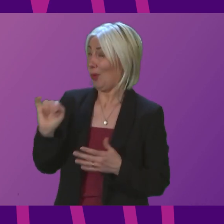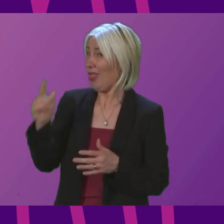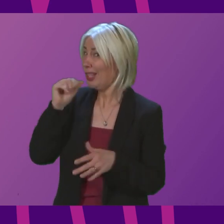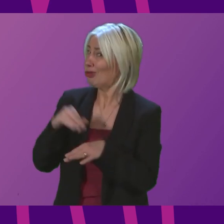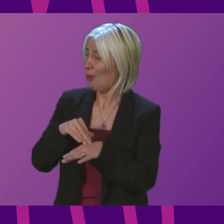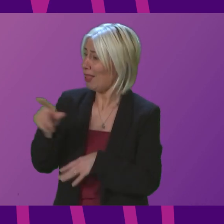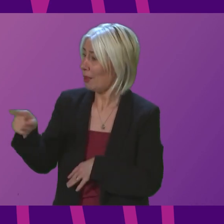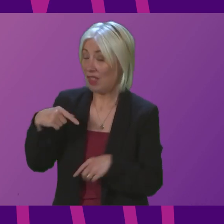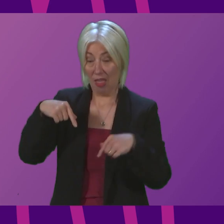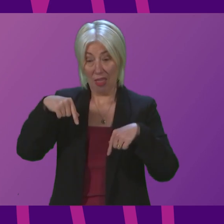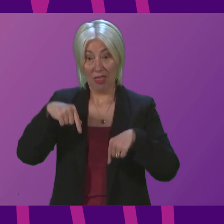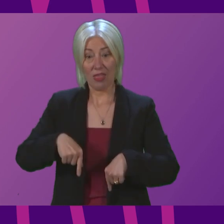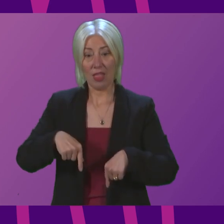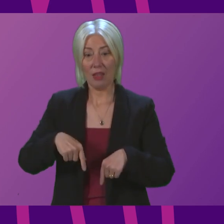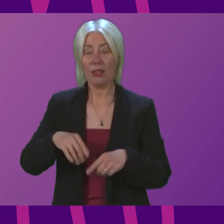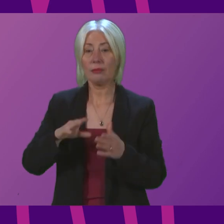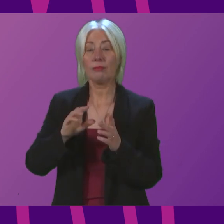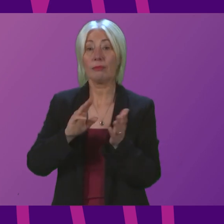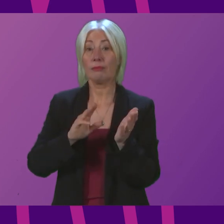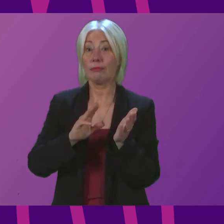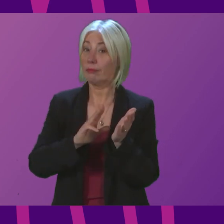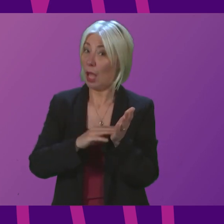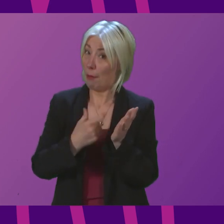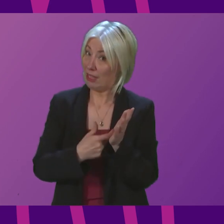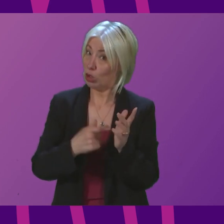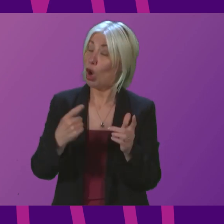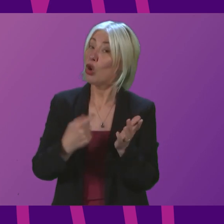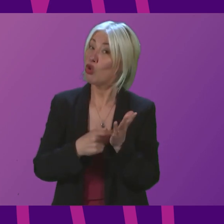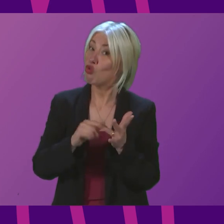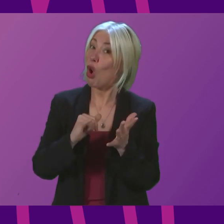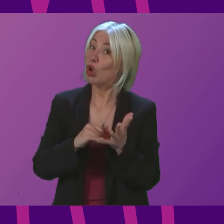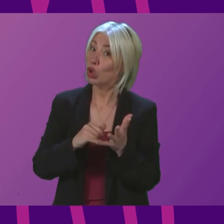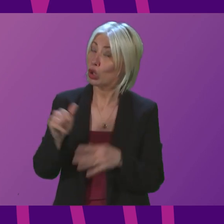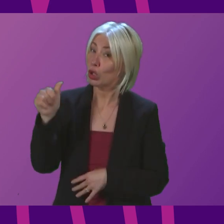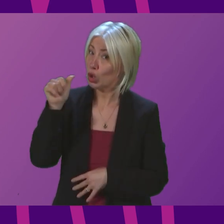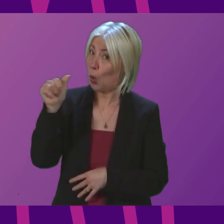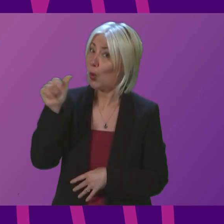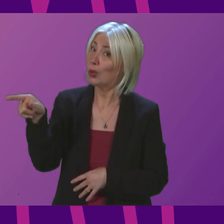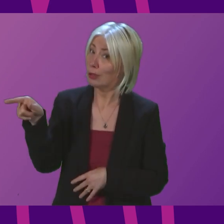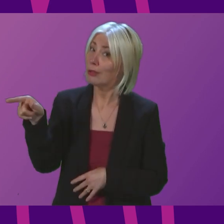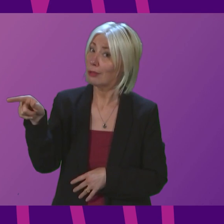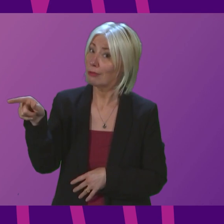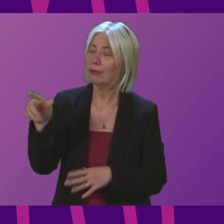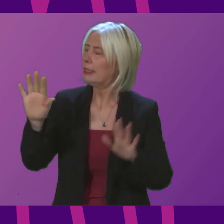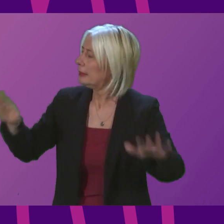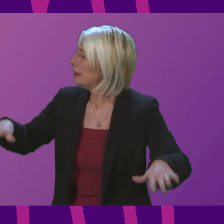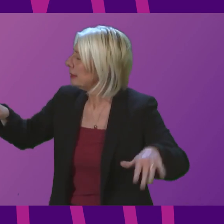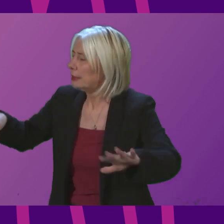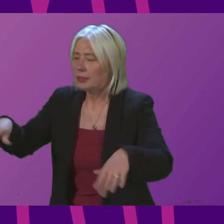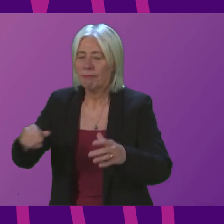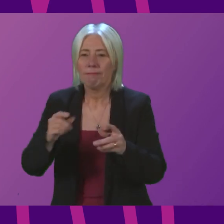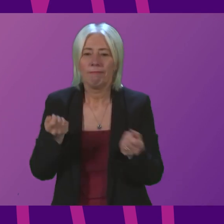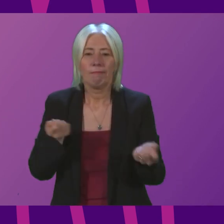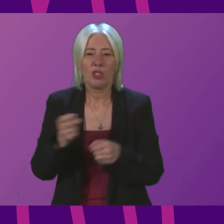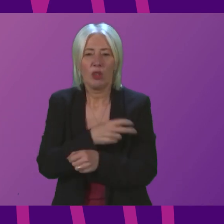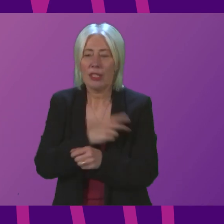This government Mr Ross Mr Ross knows Mr Ross knows full well Mr Ross knows